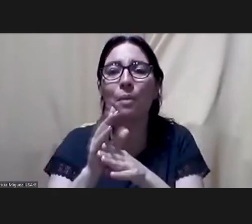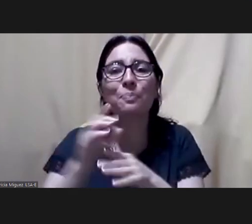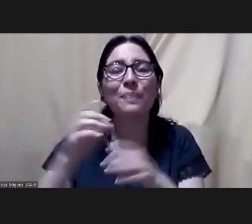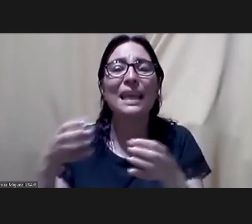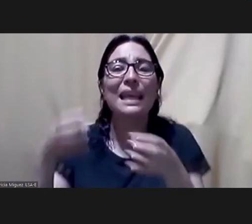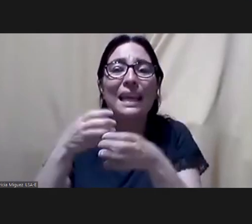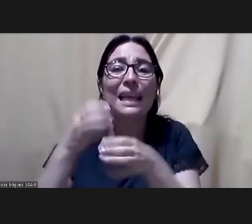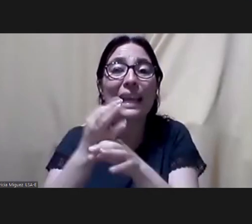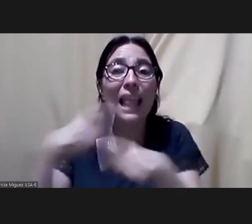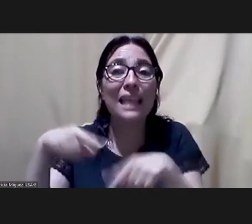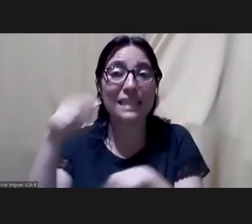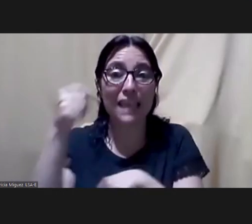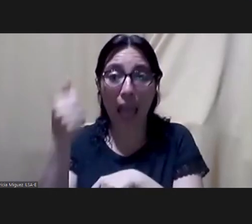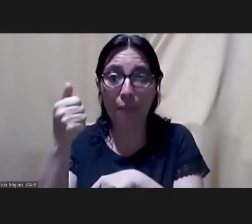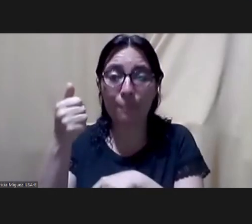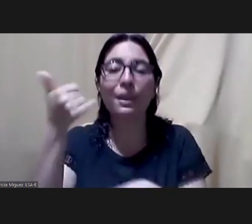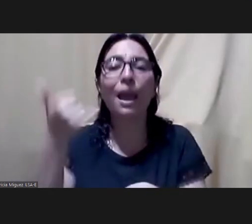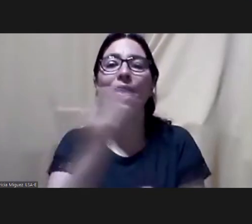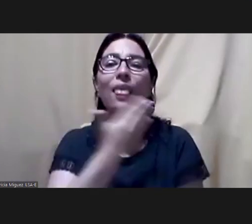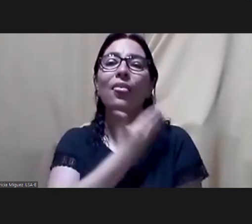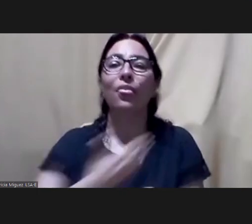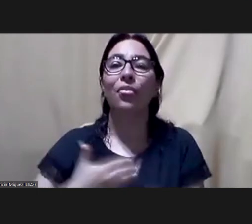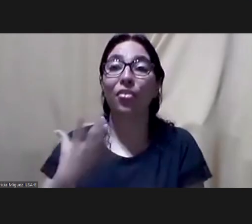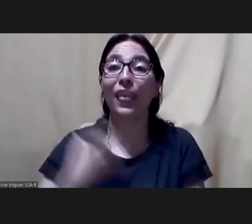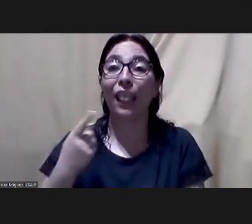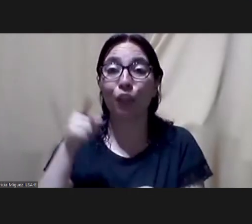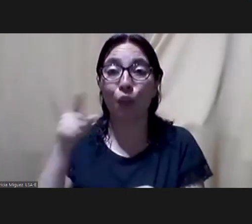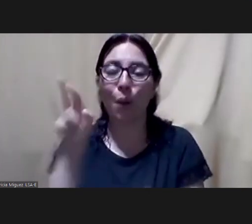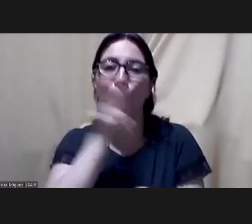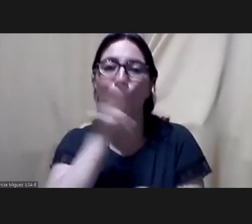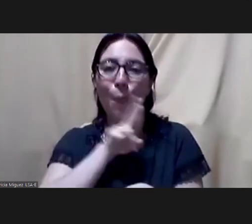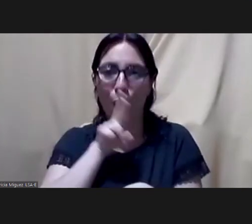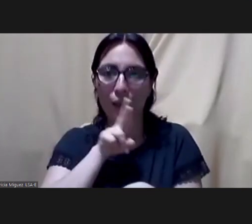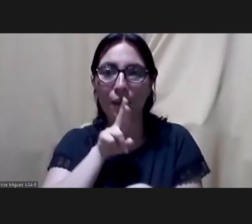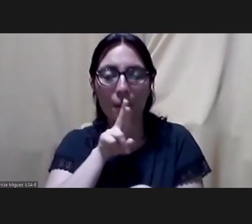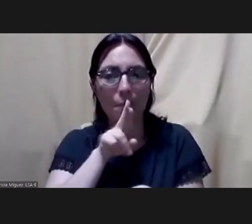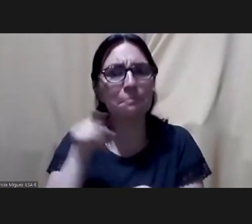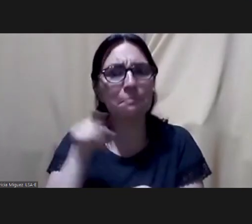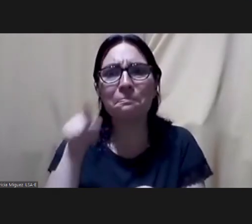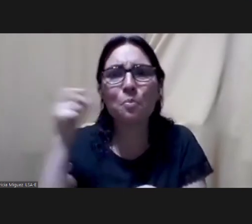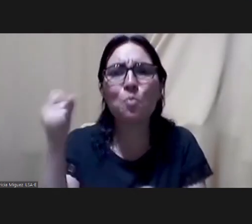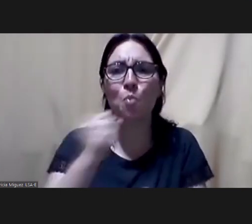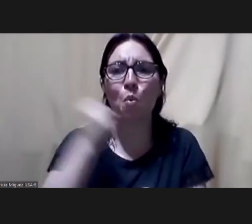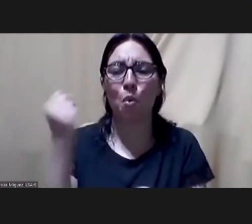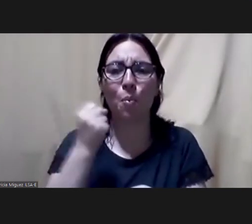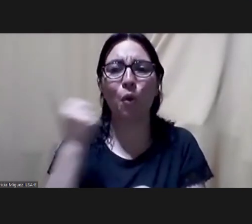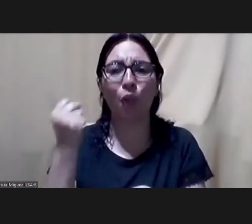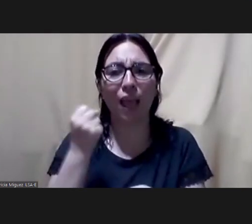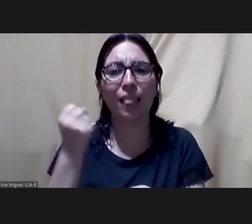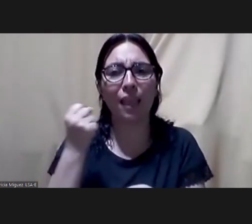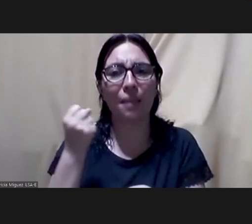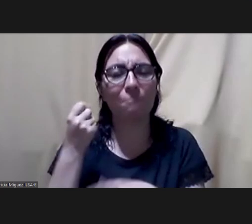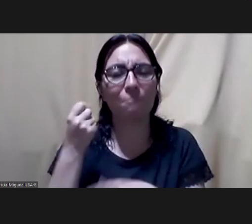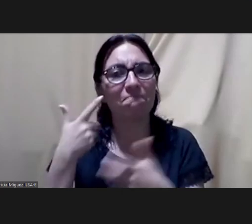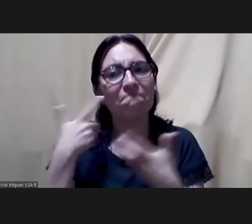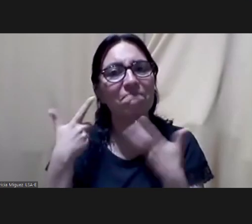which have a women a woman as an artistic director and i believe that is very very important important